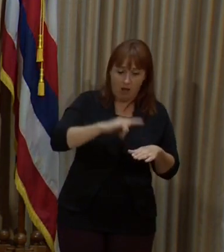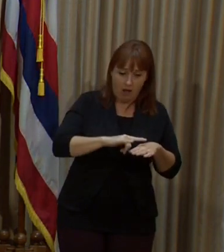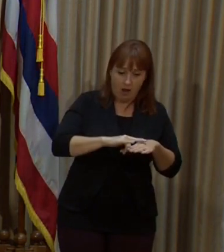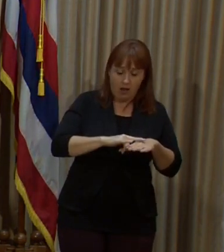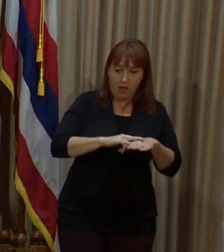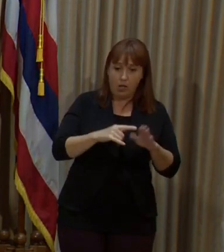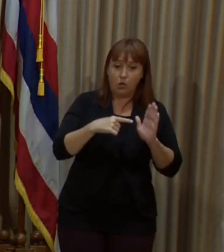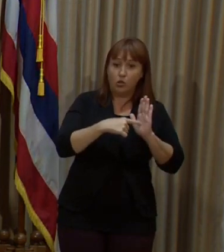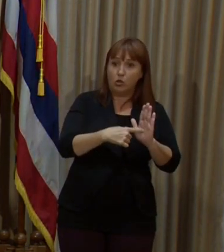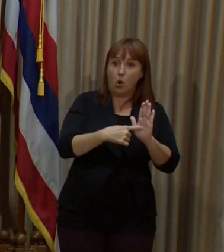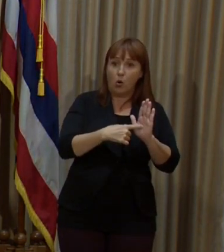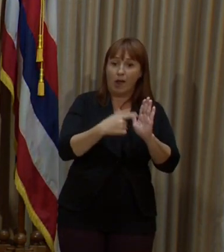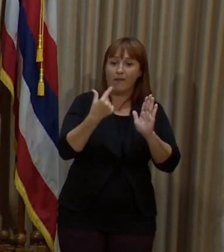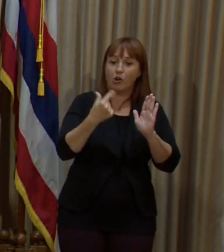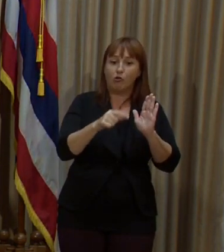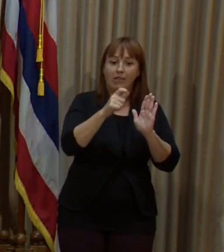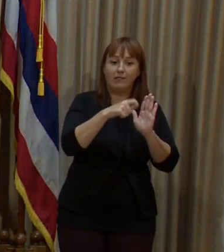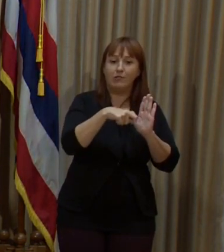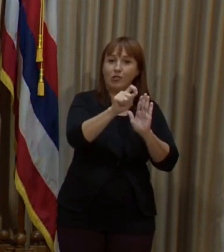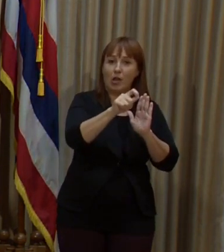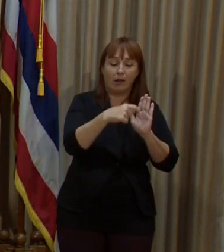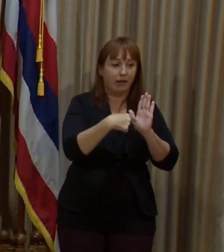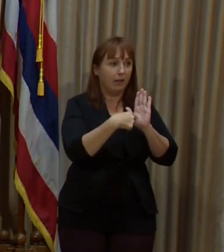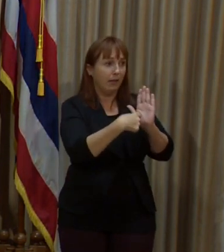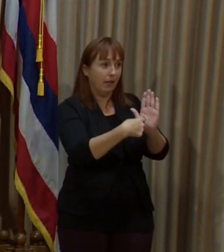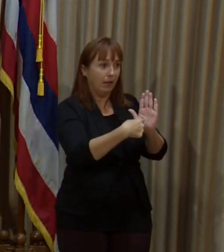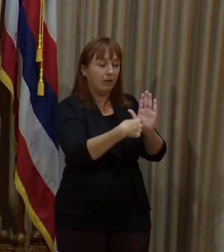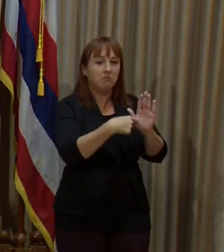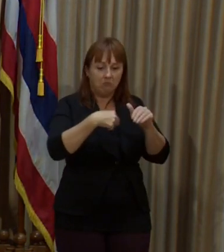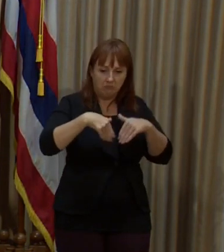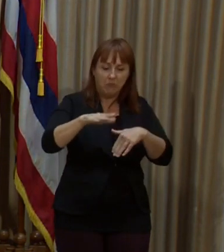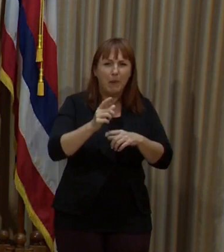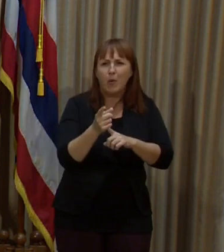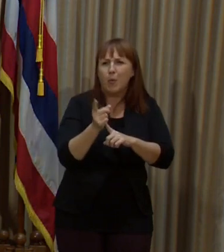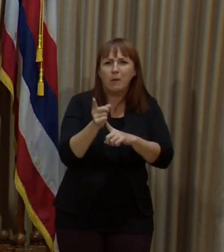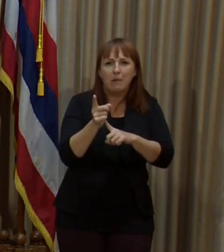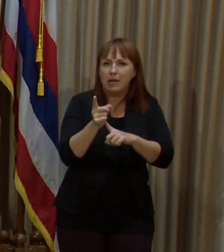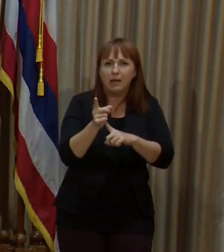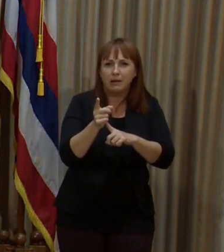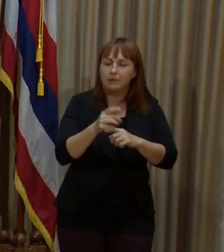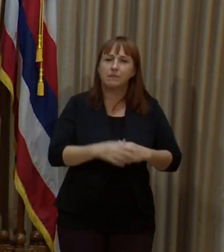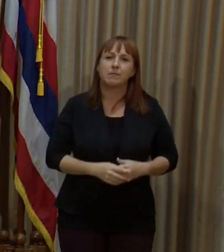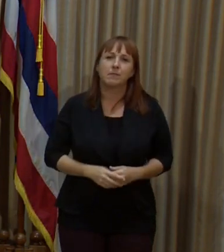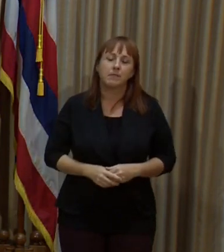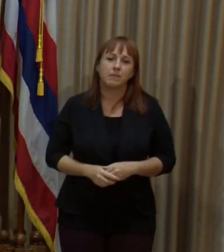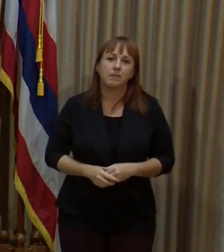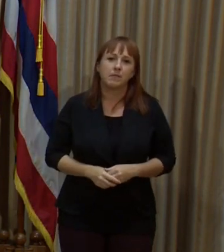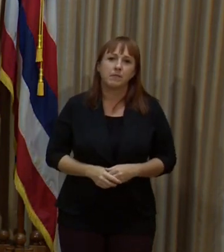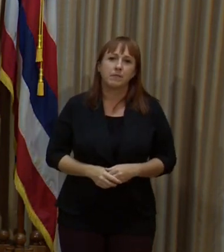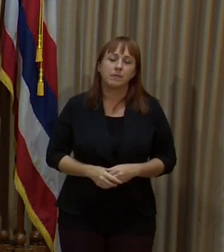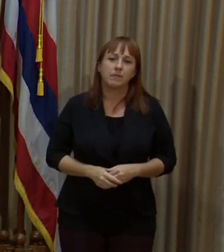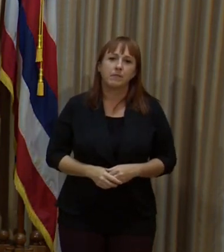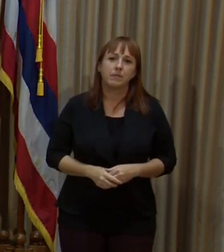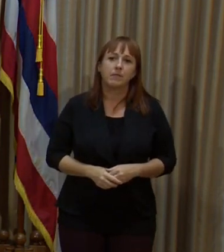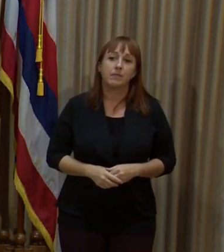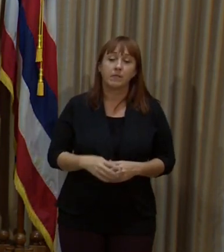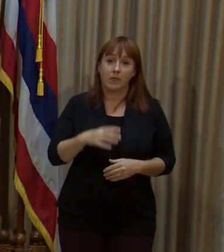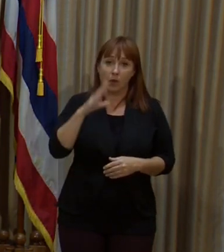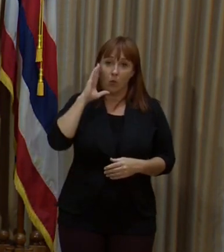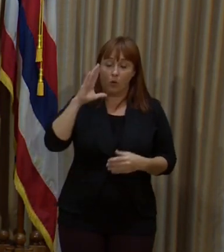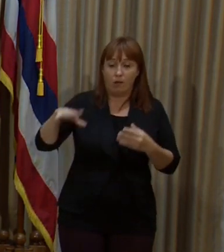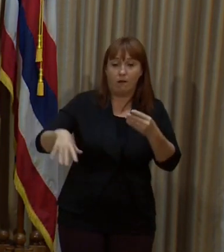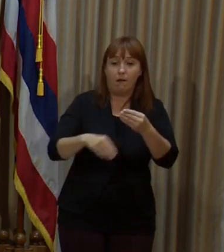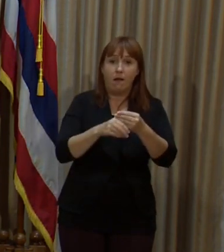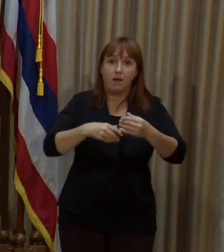screener that they're clear, the green check mark, and then they can go through it. It'll take probably a minute. What also we're going to try to build into this is,